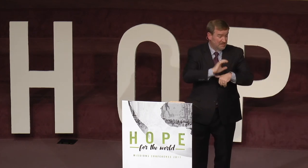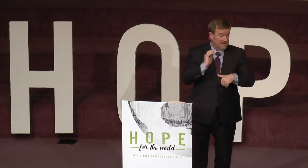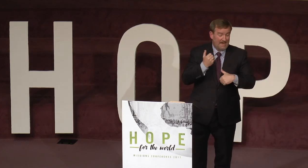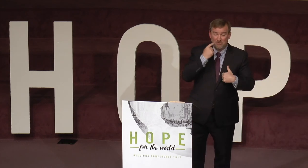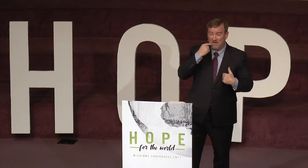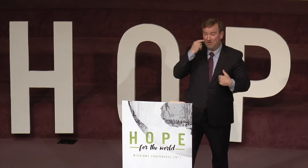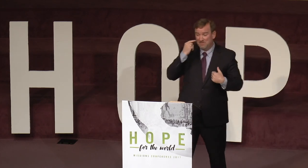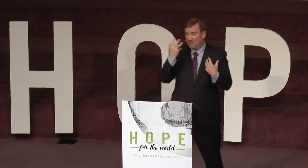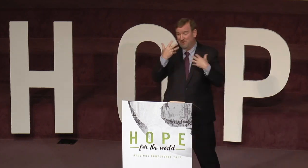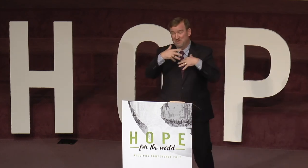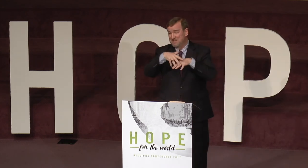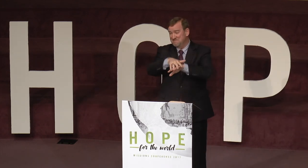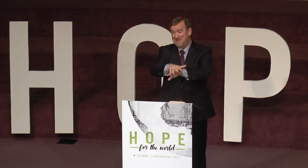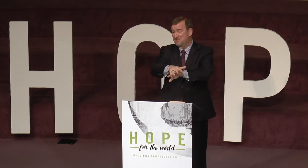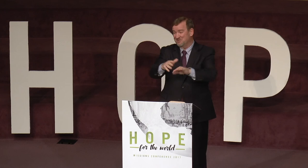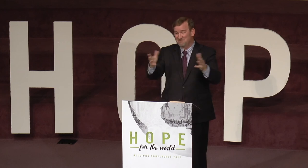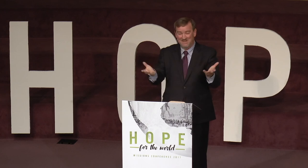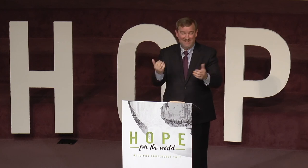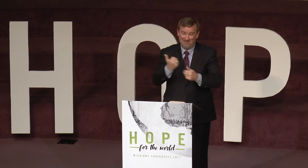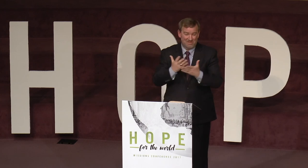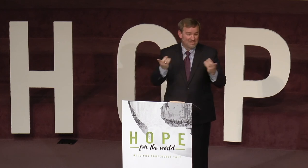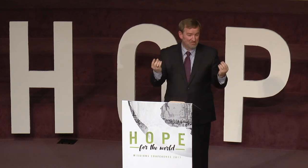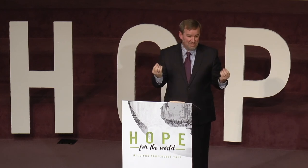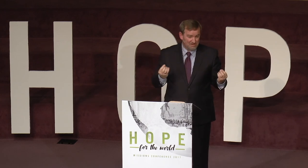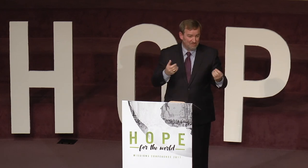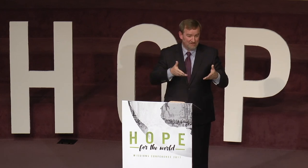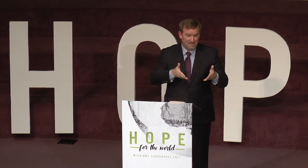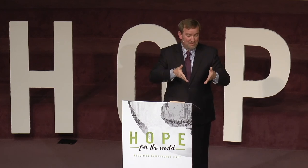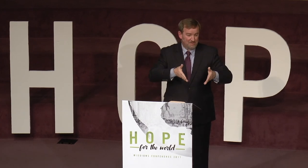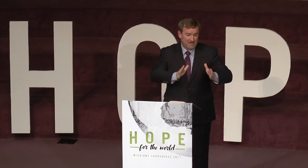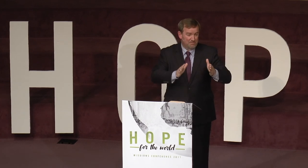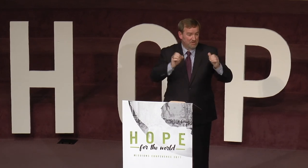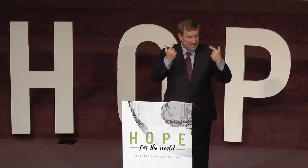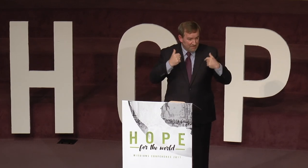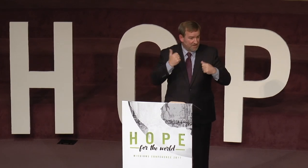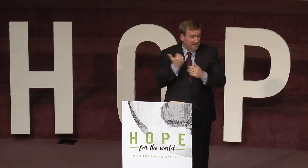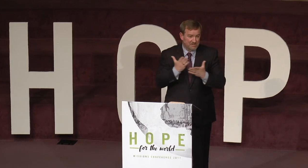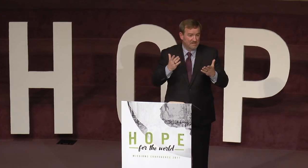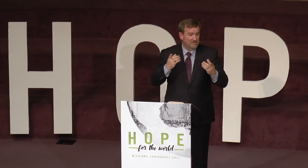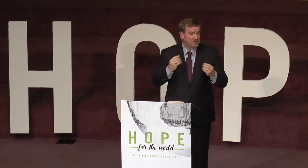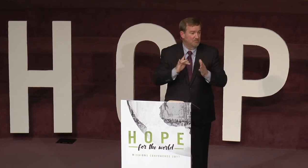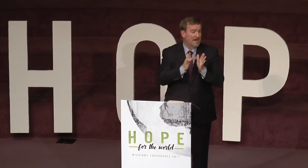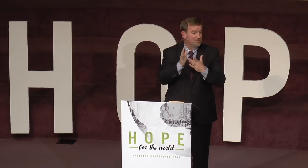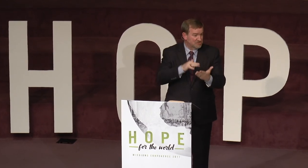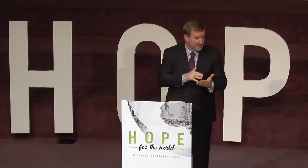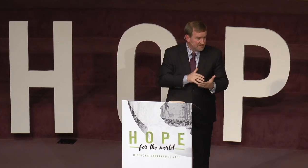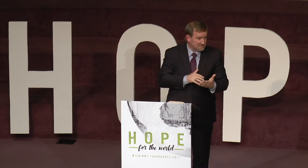our deaf are really mainstream right into everything that we do. They're able to come to everything that we do, Bible studies and